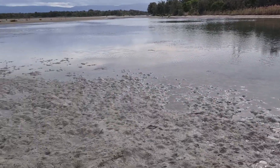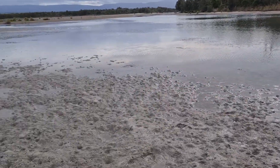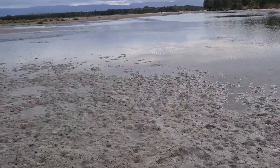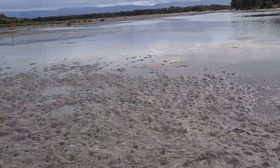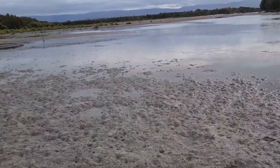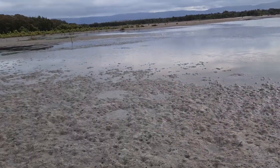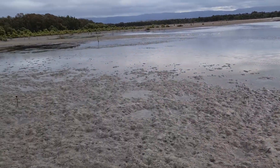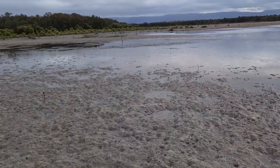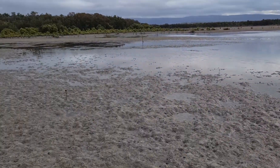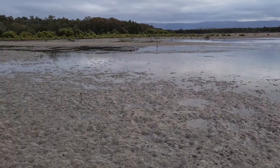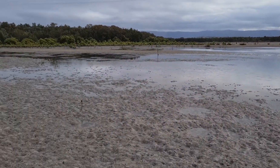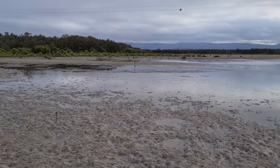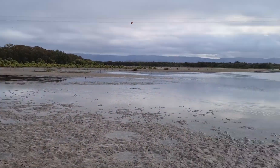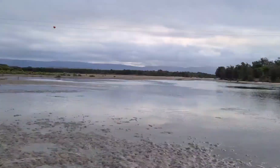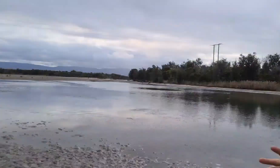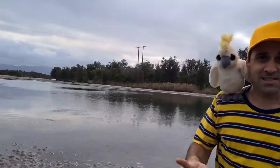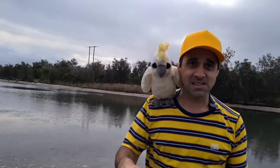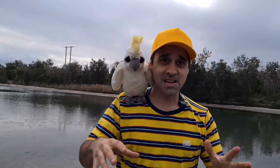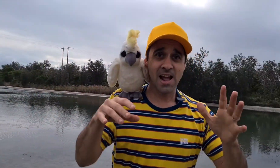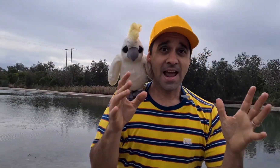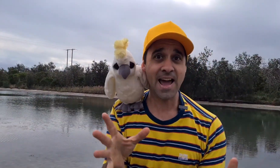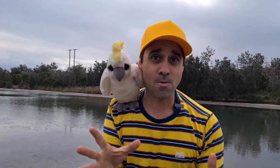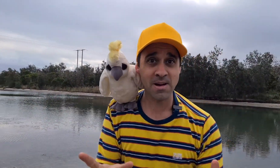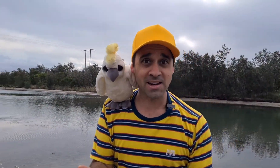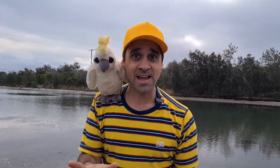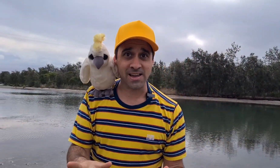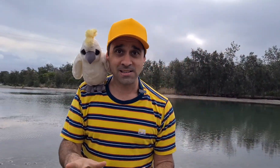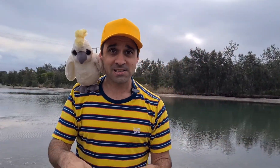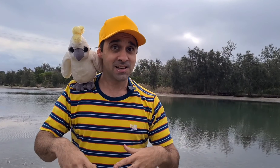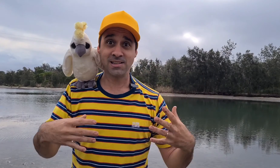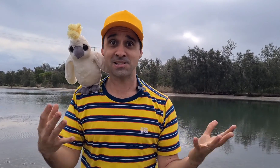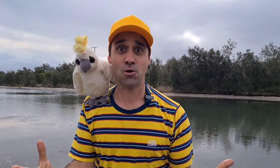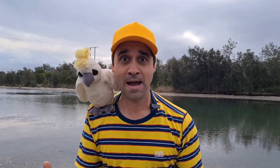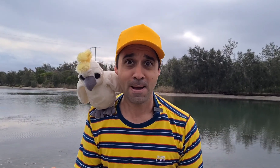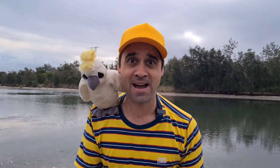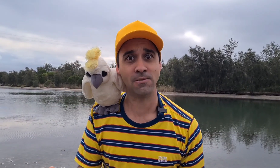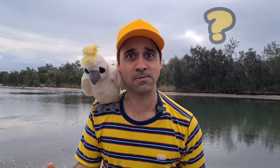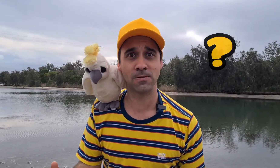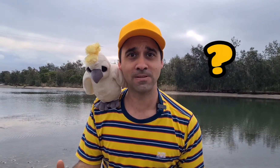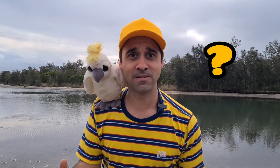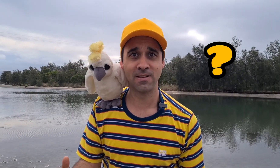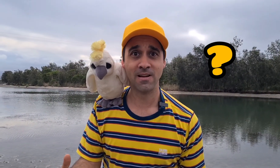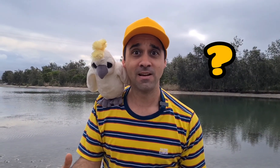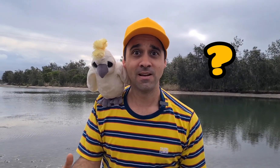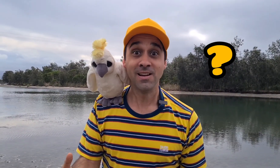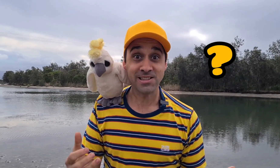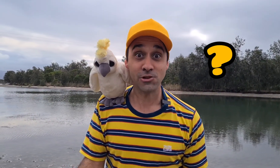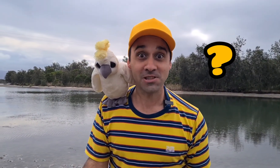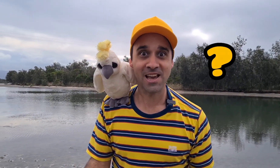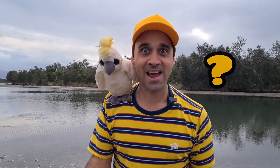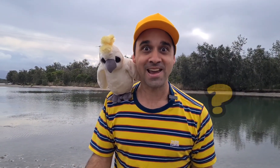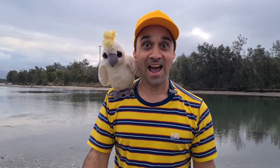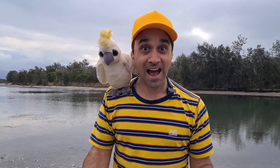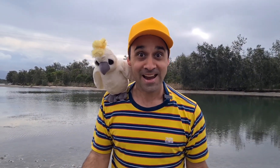Yeah. So kids, how many legs does a crab have? Did you say eight?